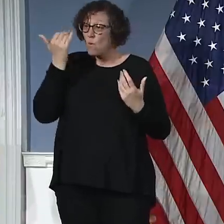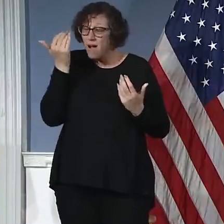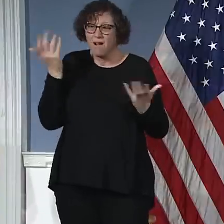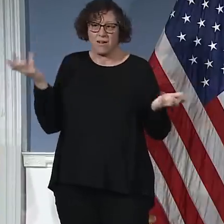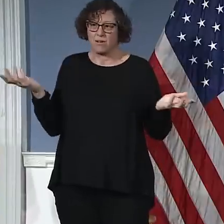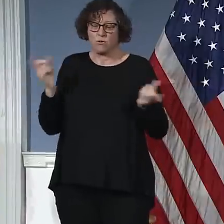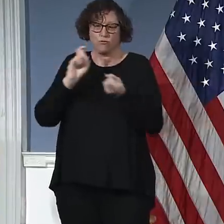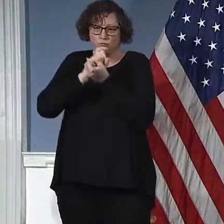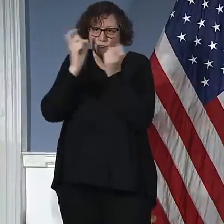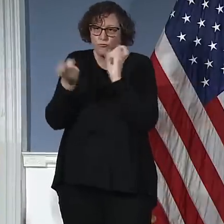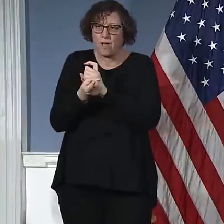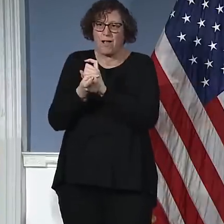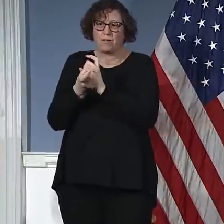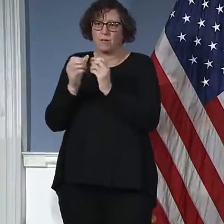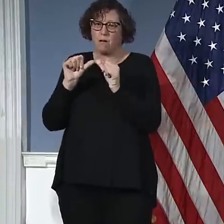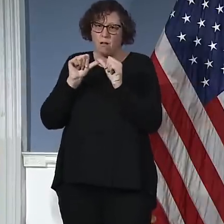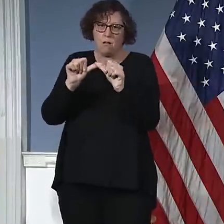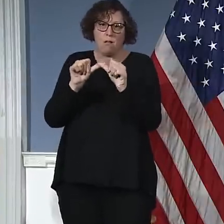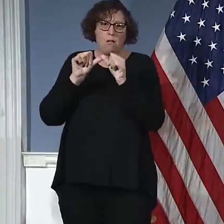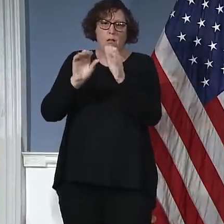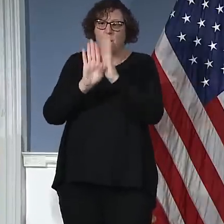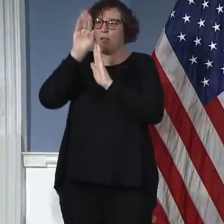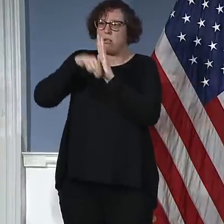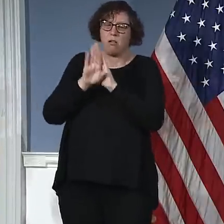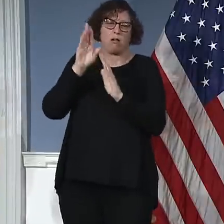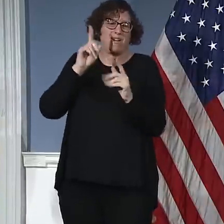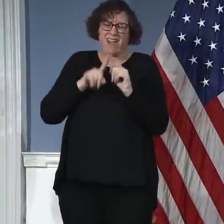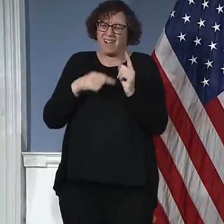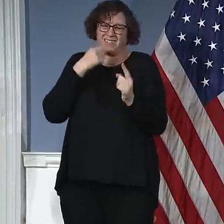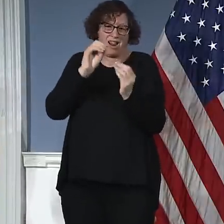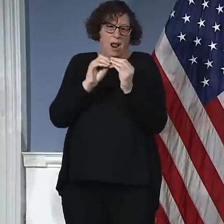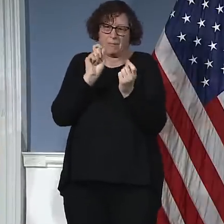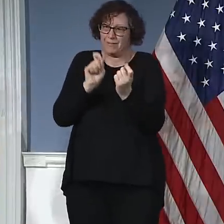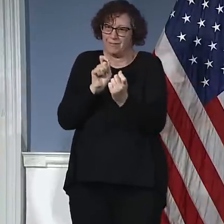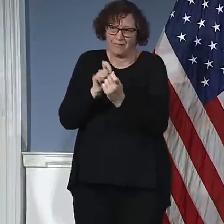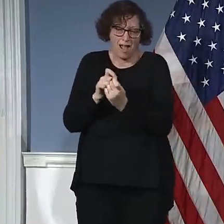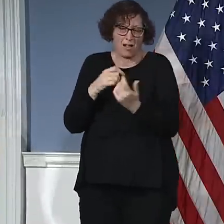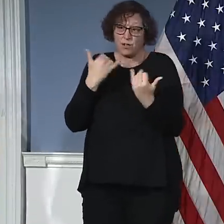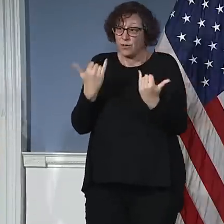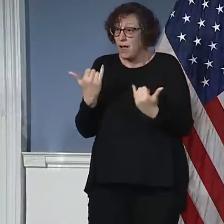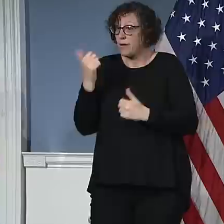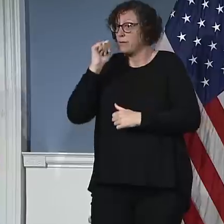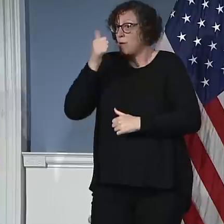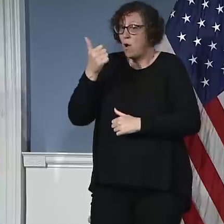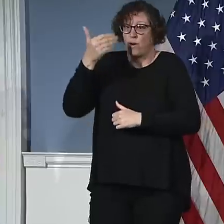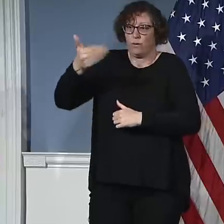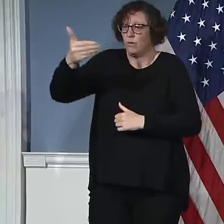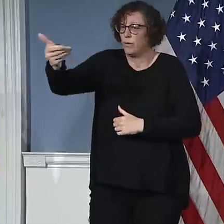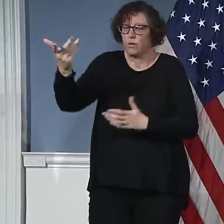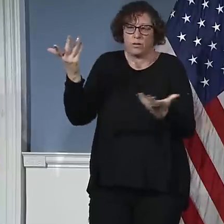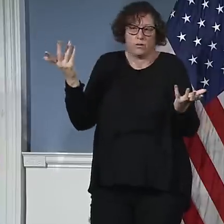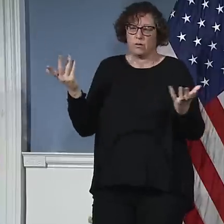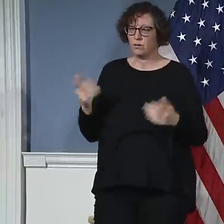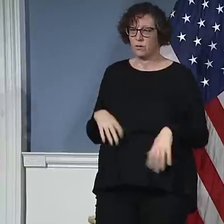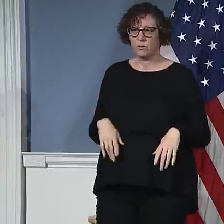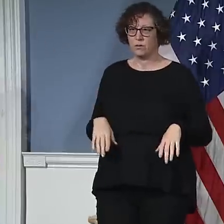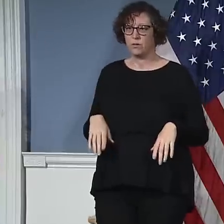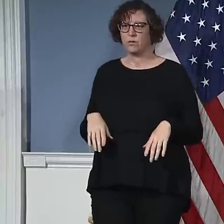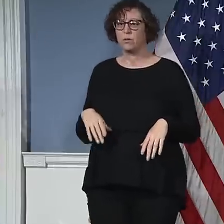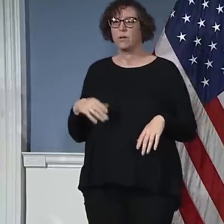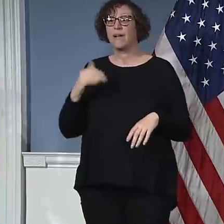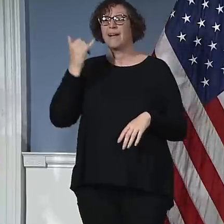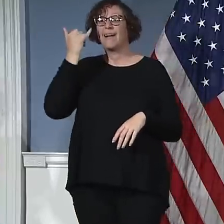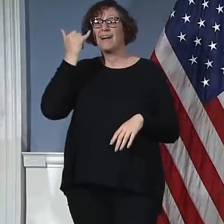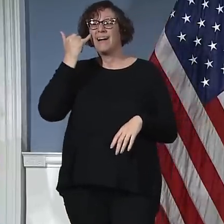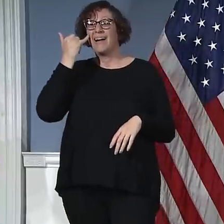serve people. If we're confident we have the capacity to serve people at any given hour, that's what I'll say. If we are not confident of that, I